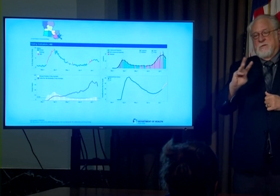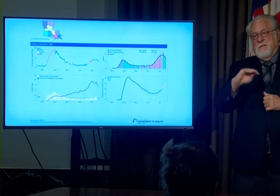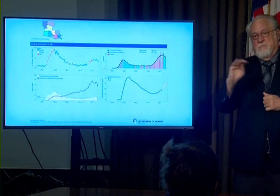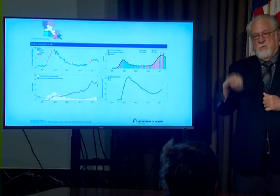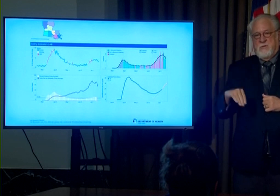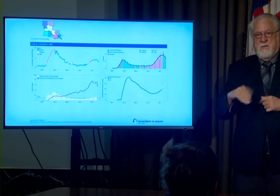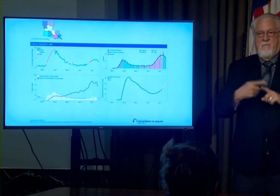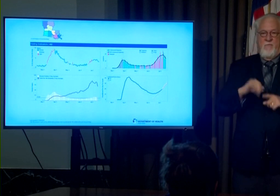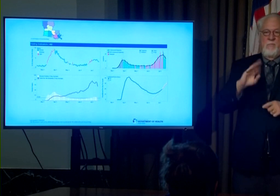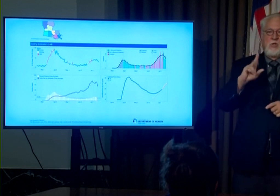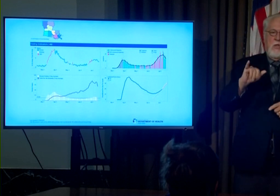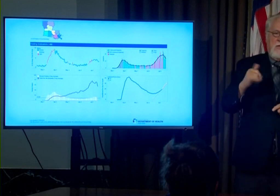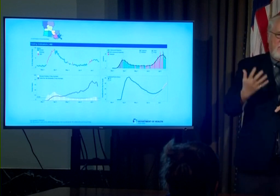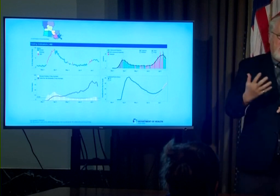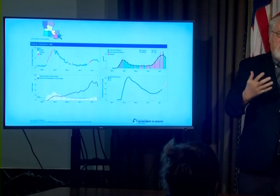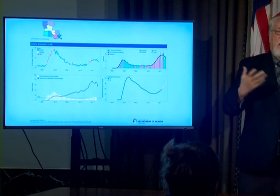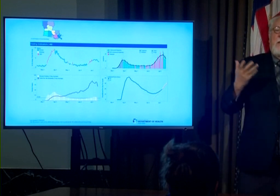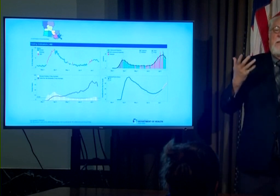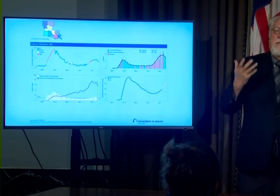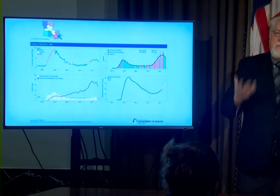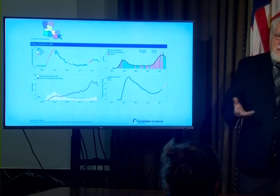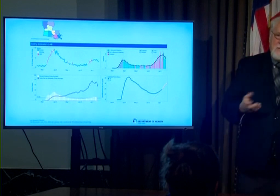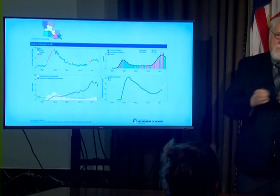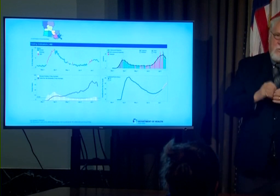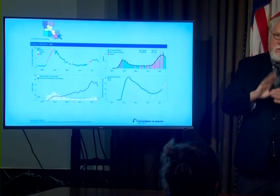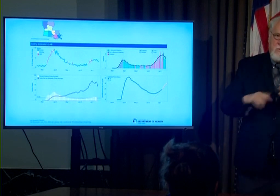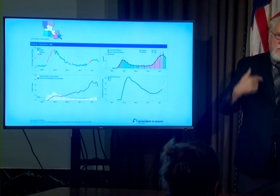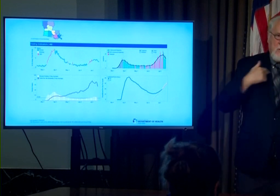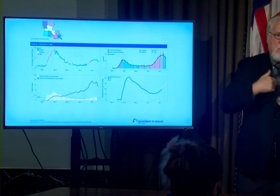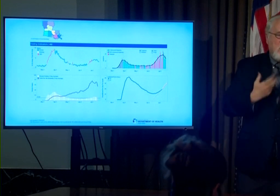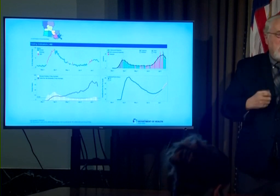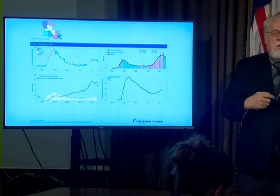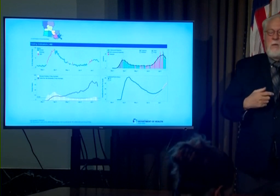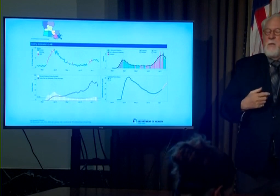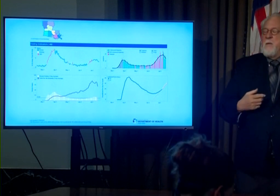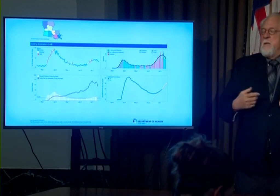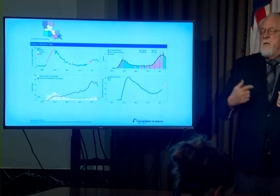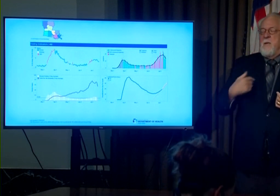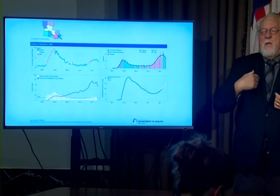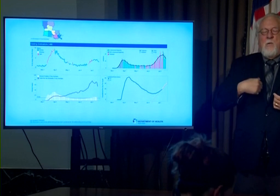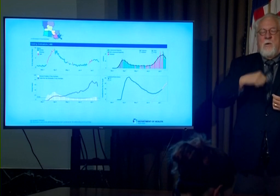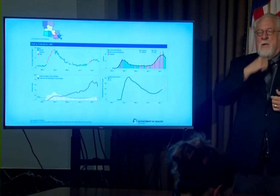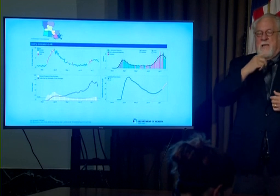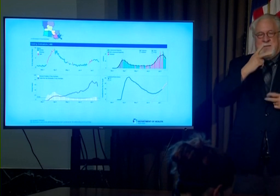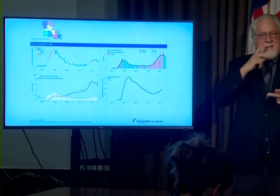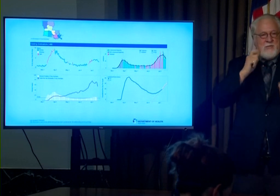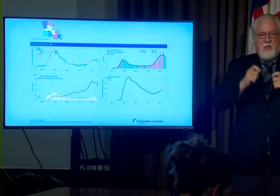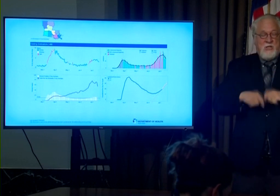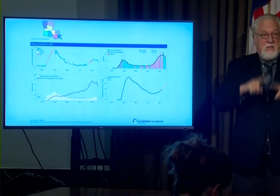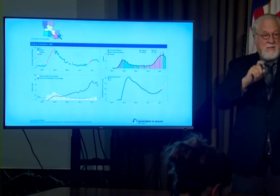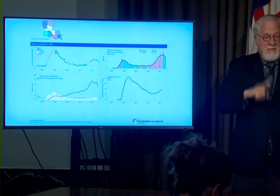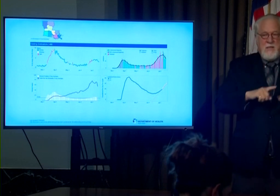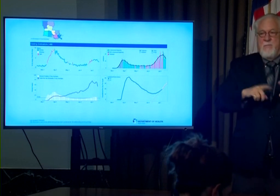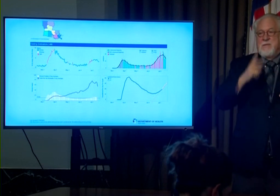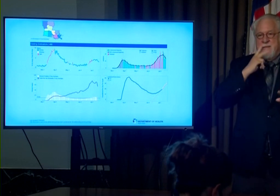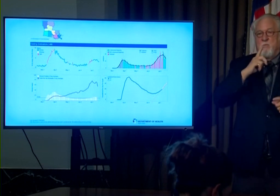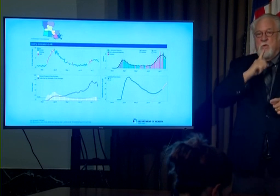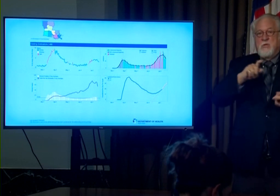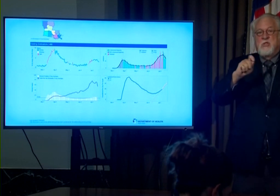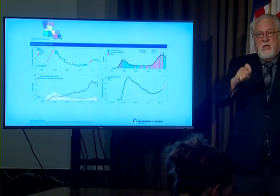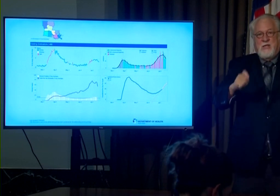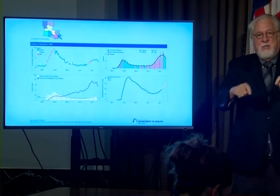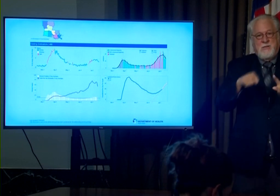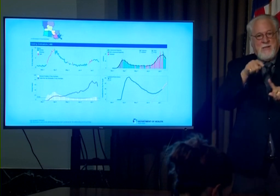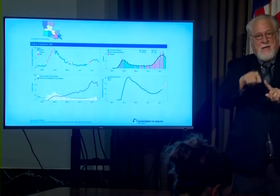of July and and that's higher than we want to be and shows that we're not just seeing changes in testing what we're seeing are real changes in